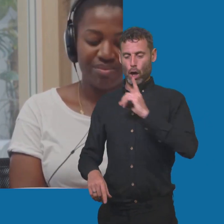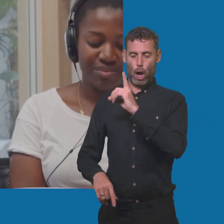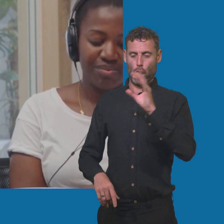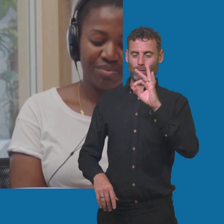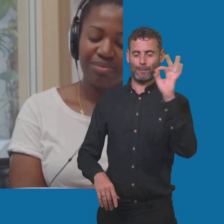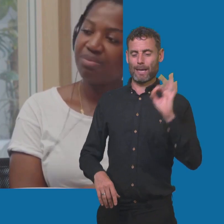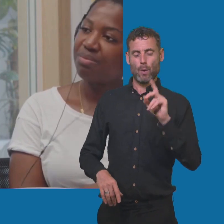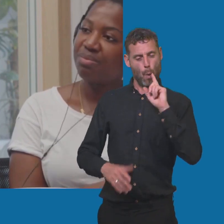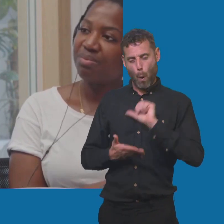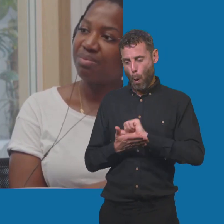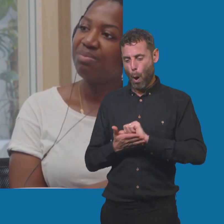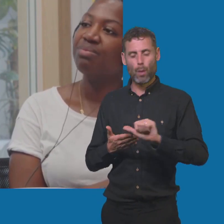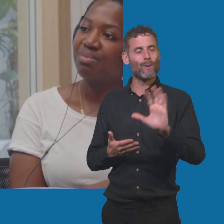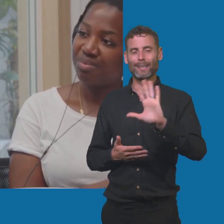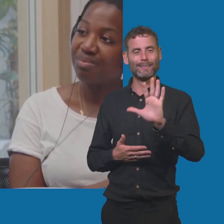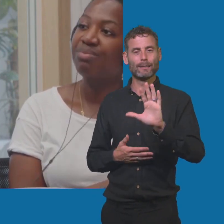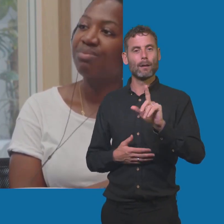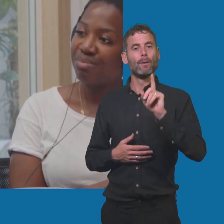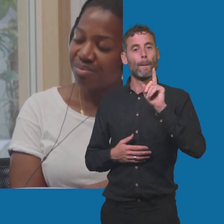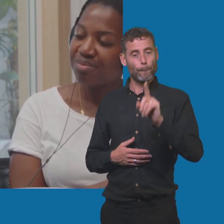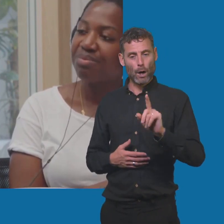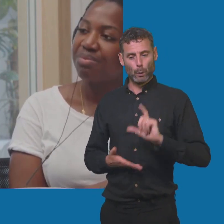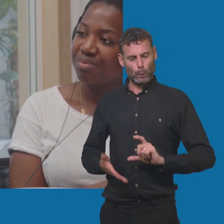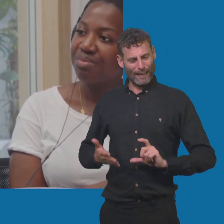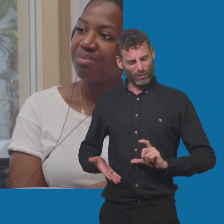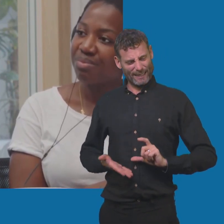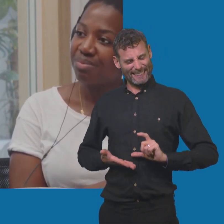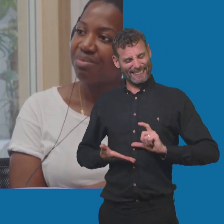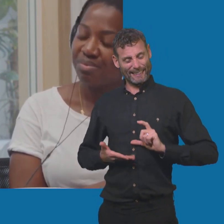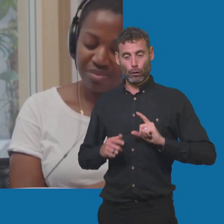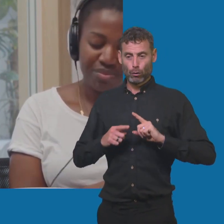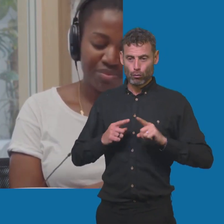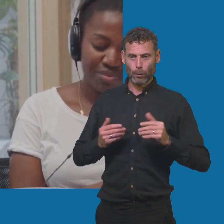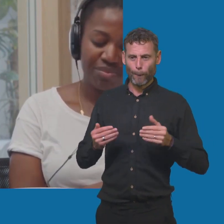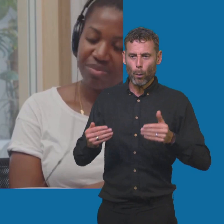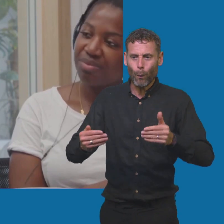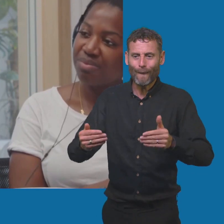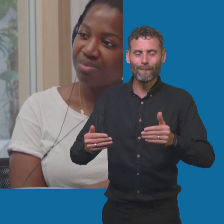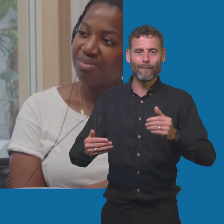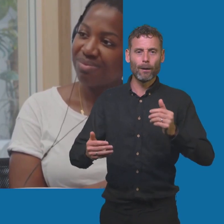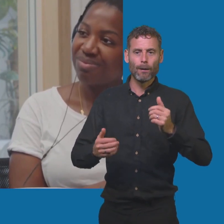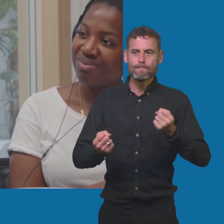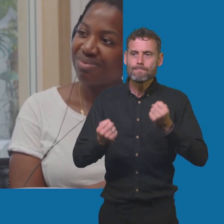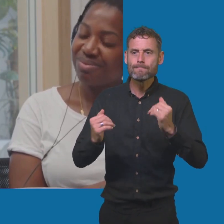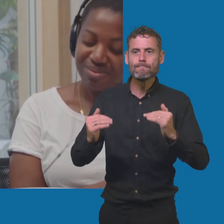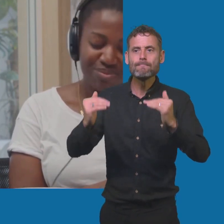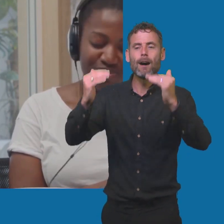you're working on it, doing new things, breaking boundaries, your confidence will always grow.